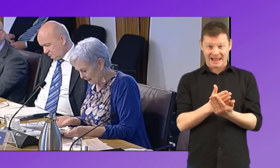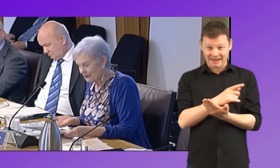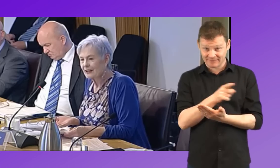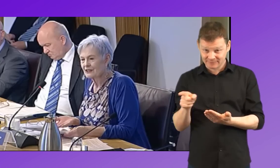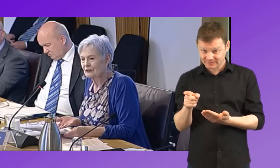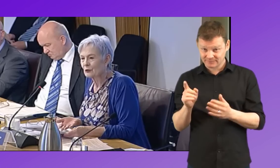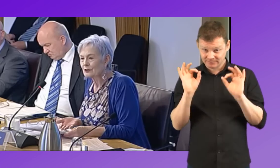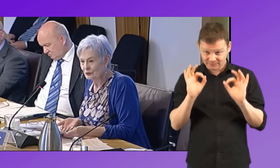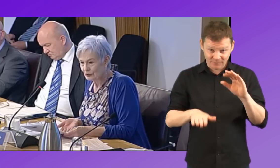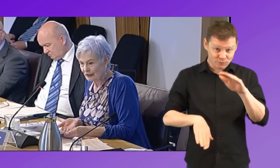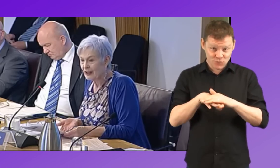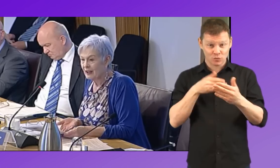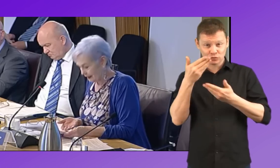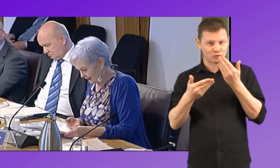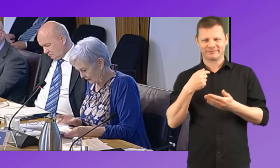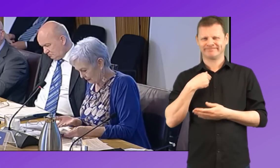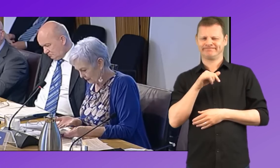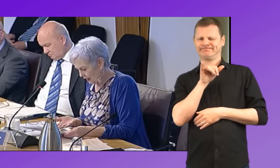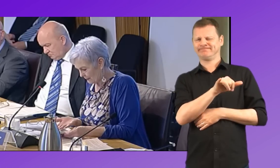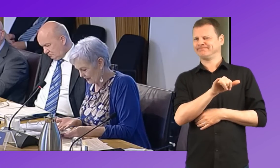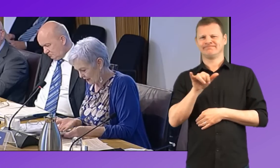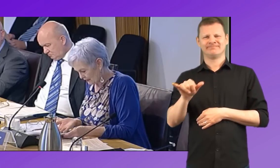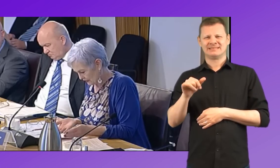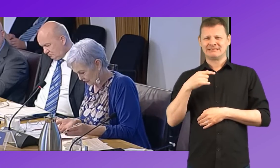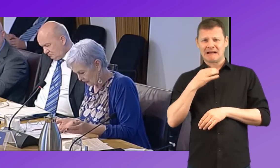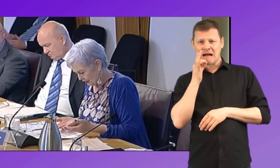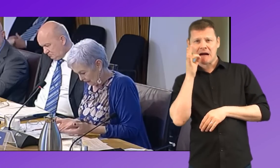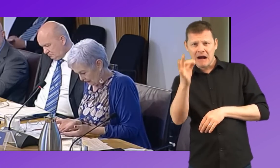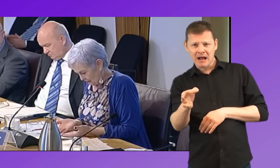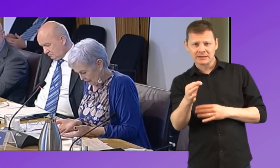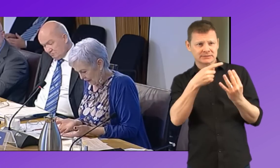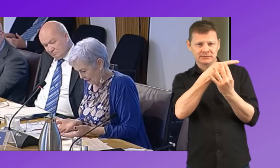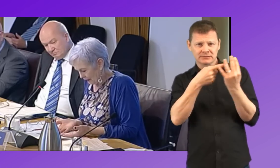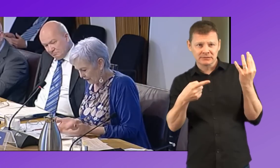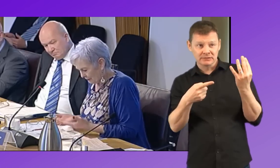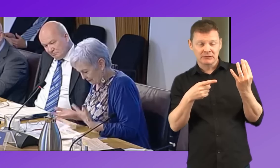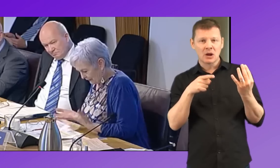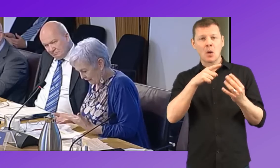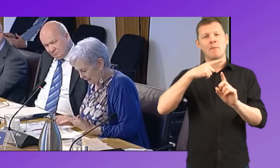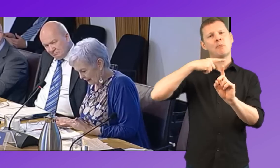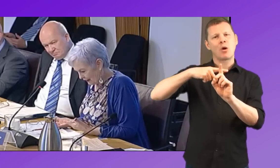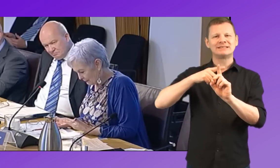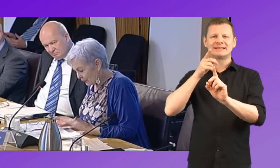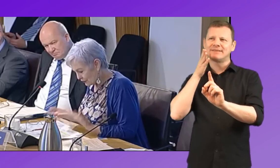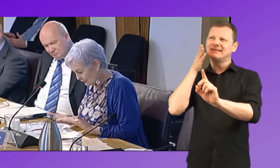believe that that's the full story. And I would perhaps ask you if positive